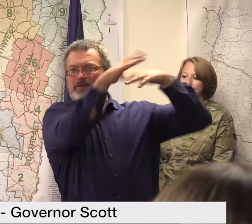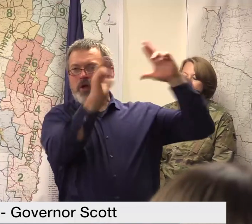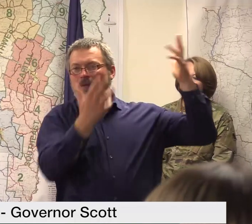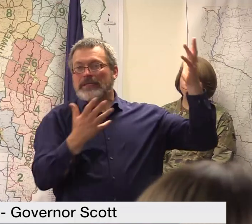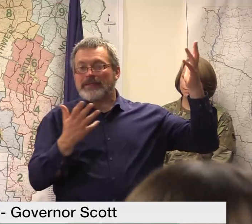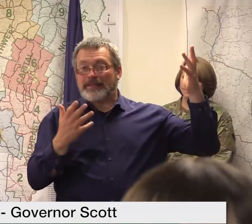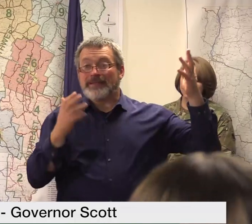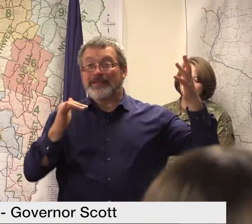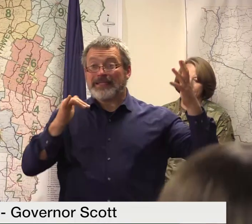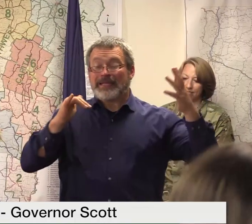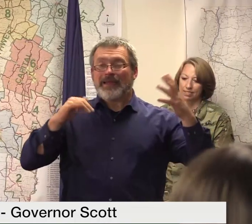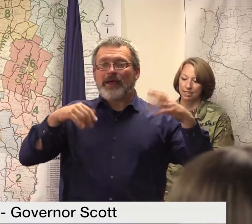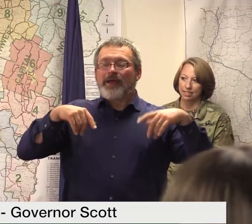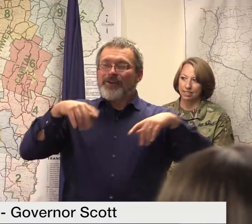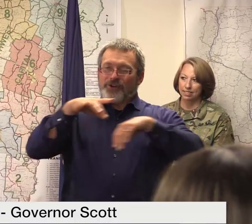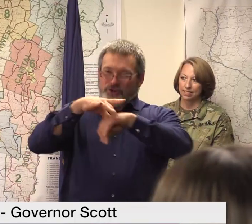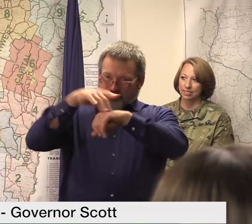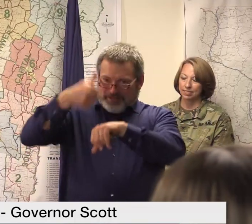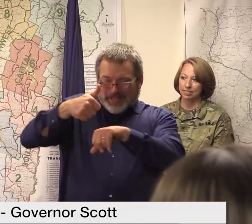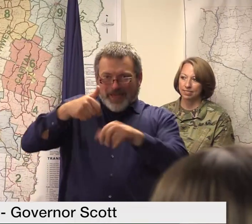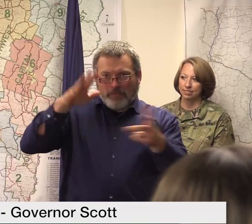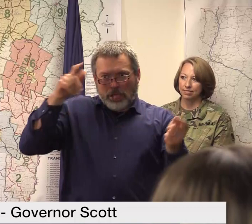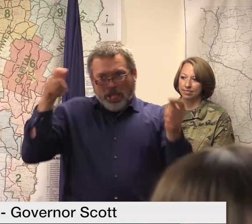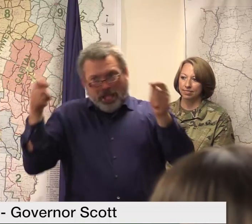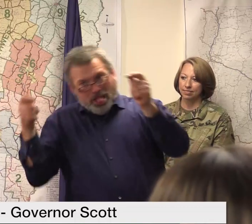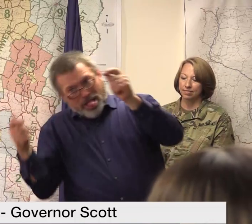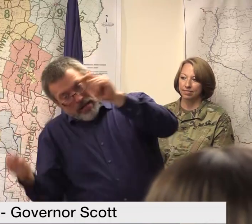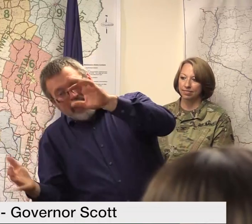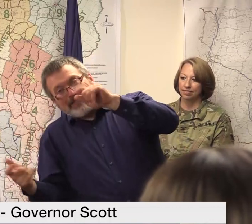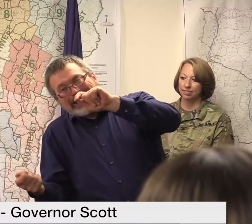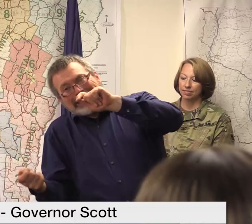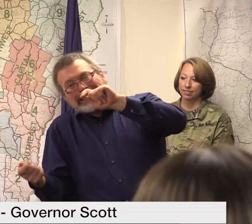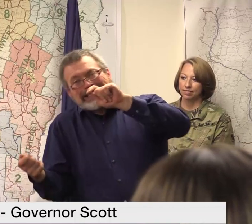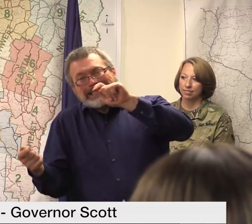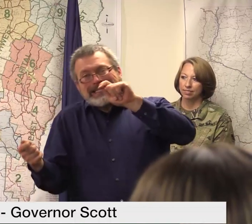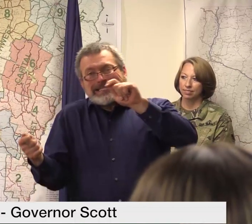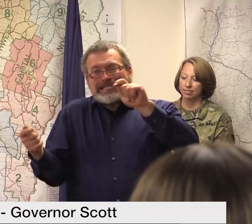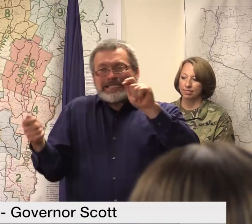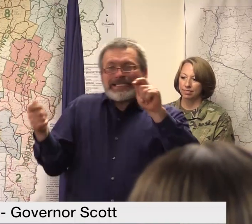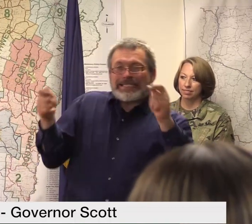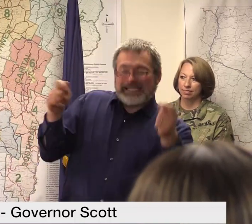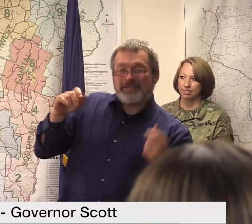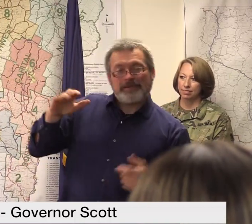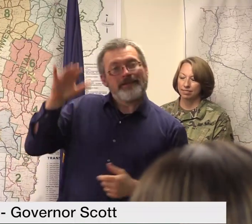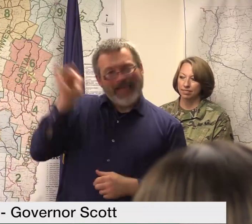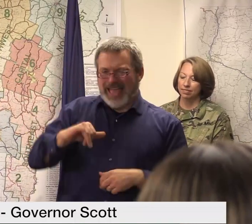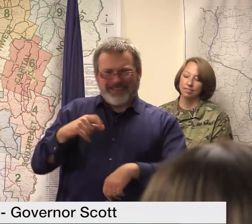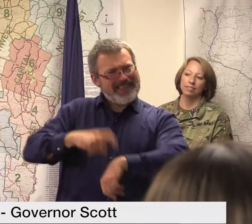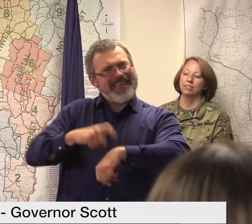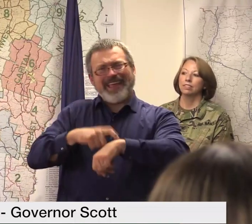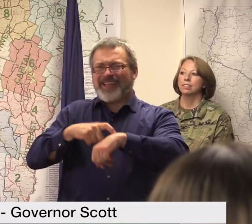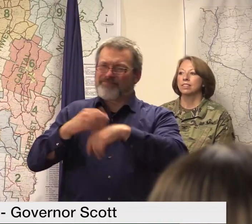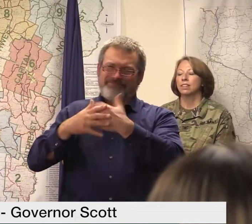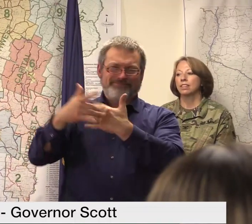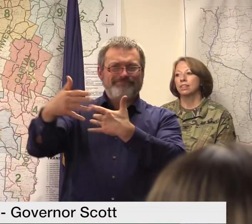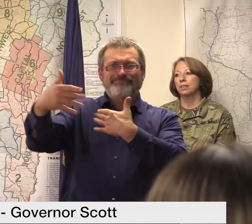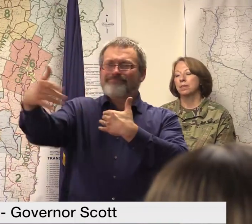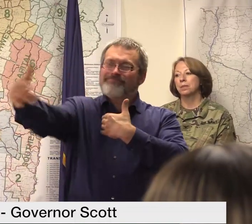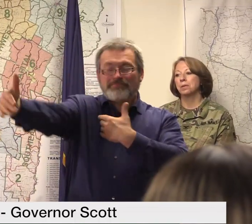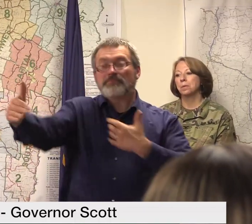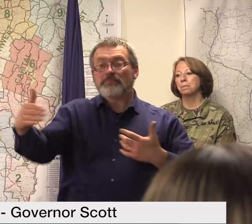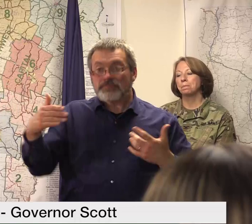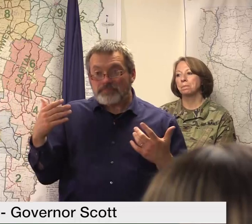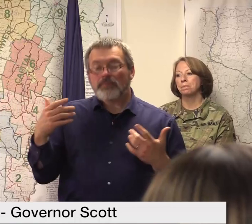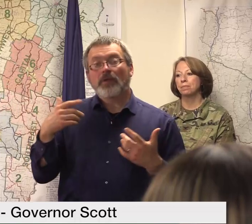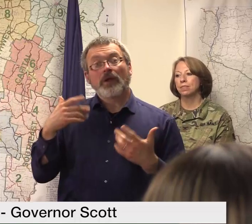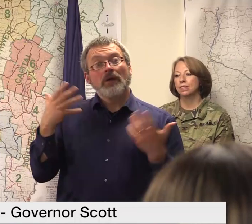at the same time that we're doing that work and transitioning you know with electric vehicles and and heat pumps and so